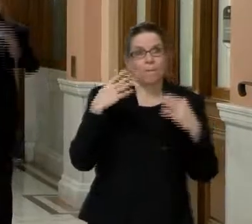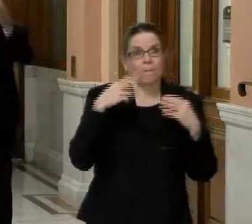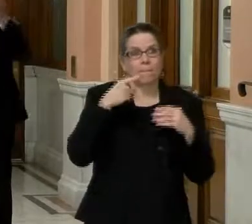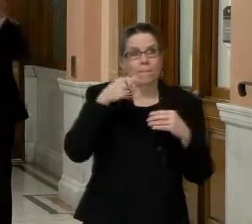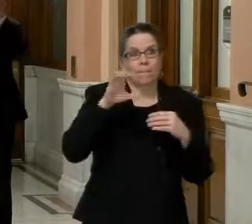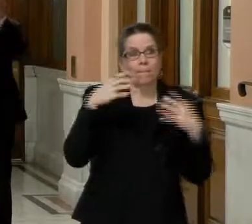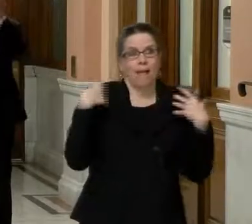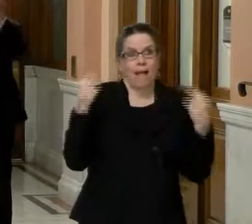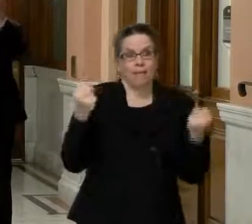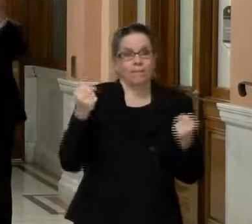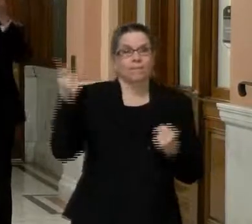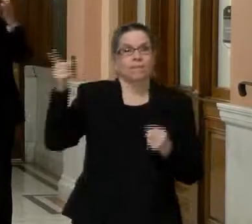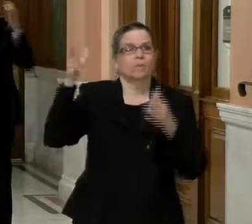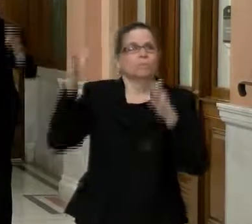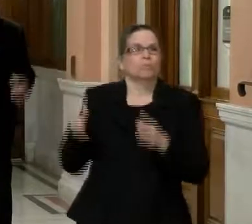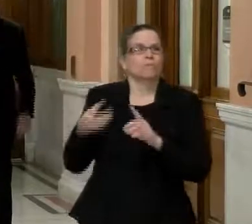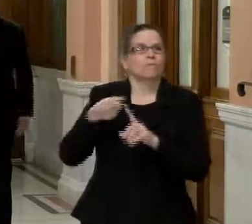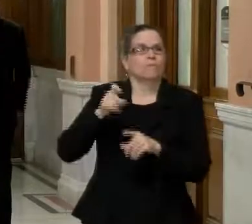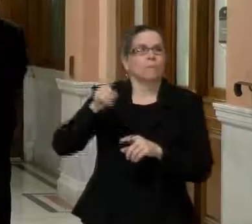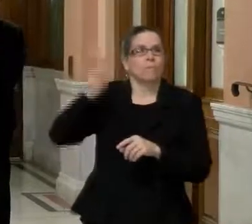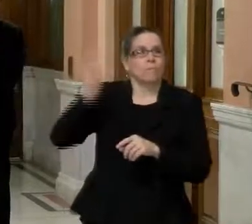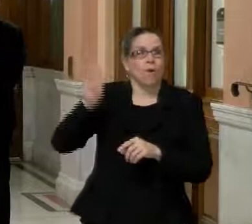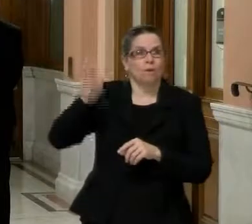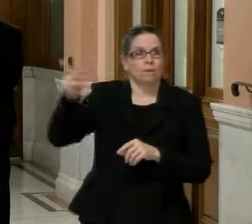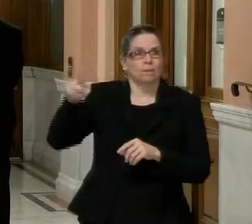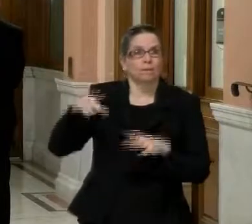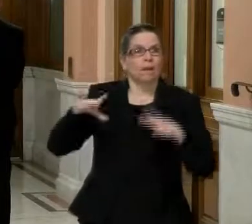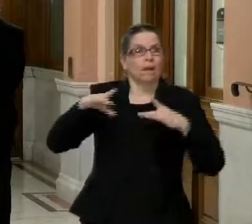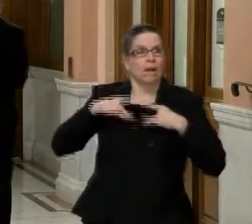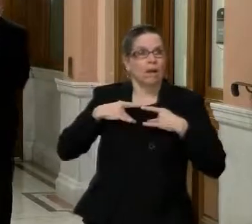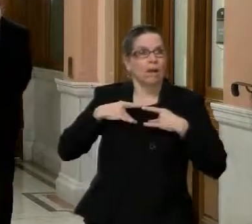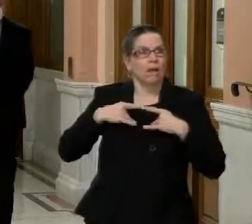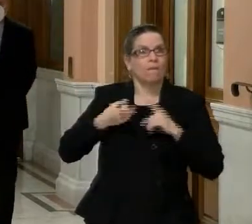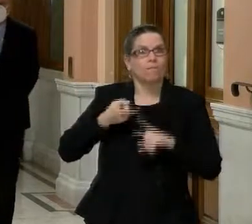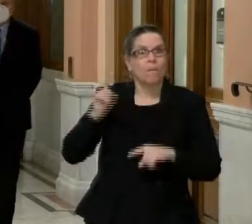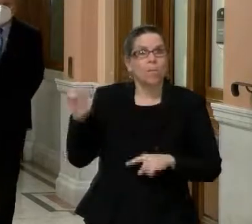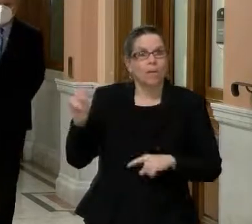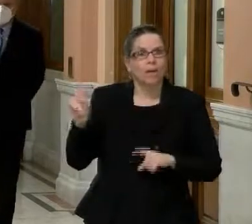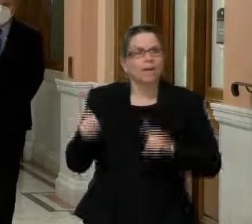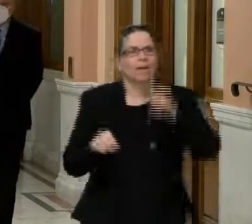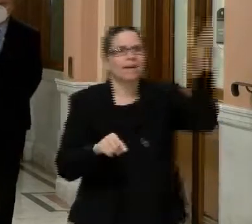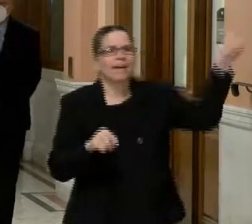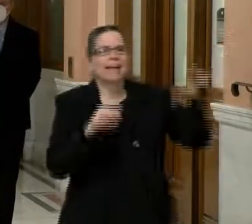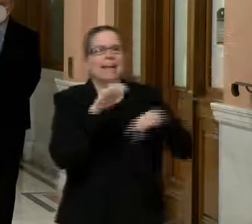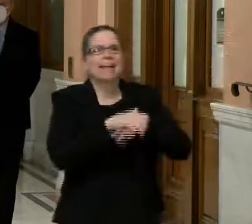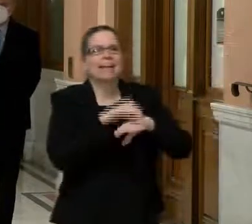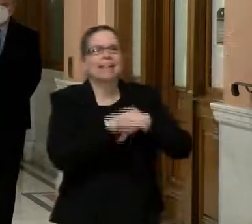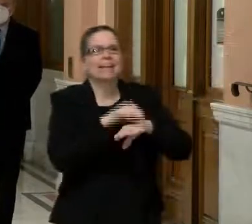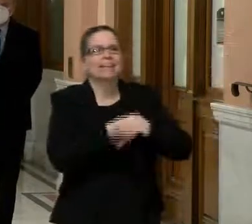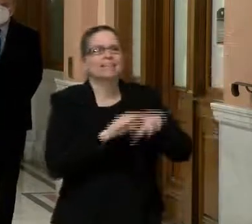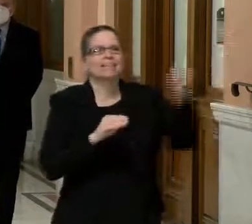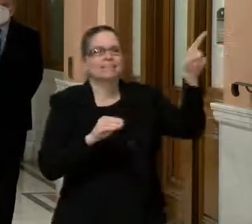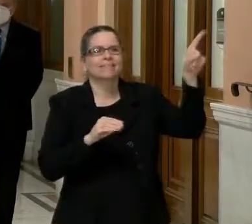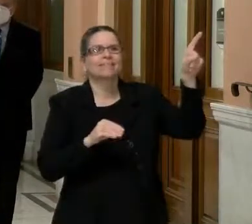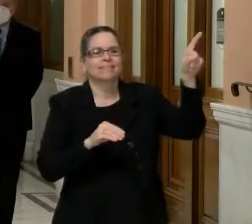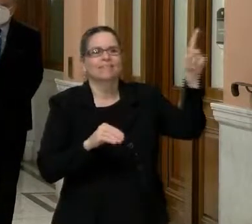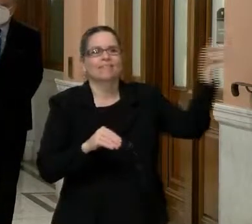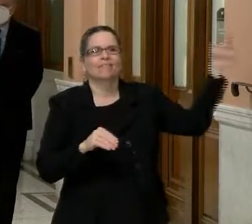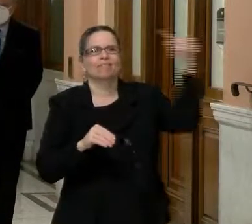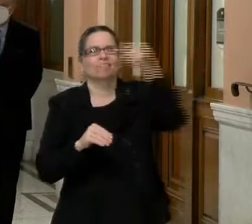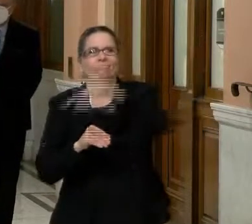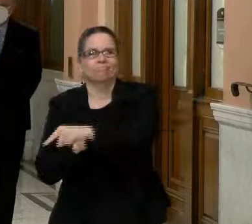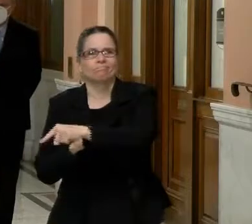variant of COVID-19 after having traveled to the UK. Uh, this week, we were informed that a Worcester County